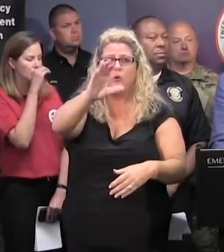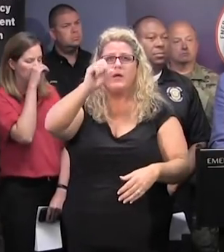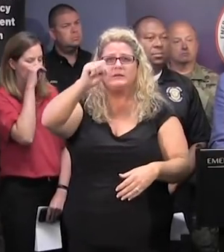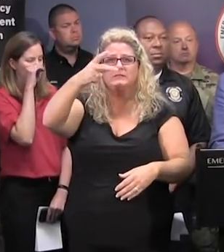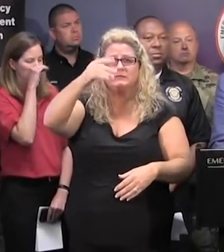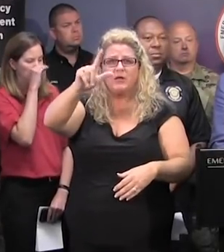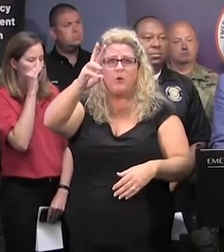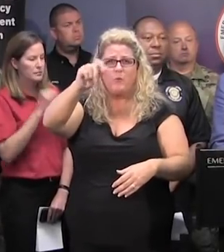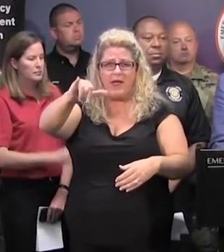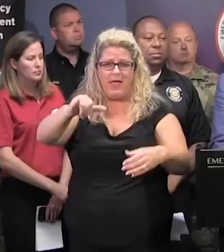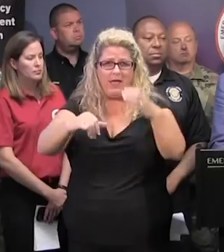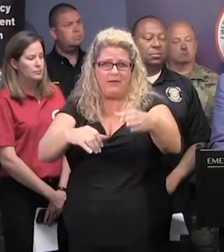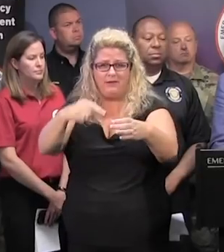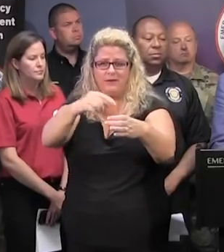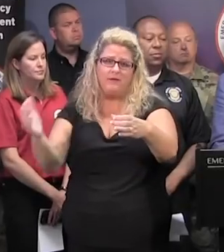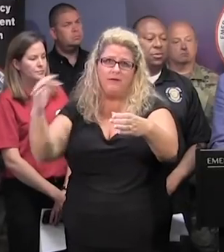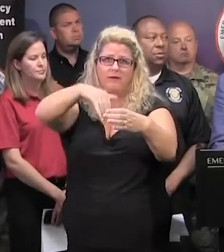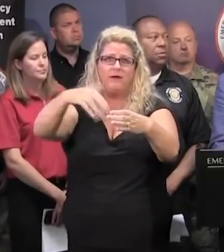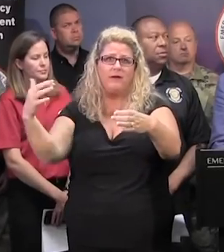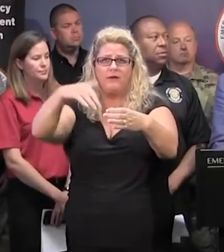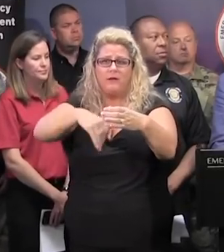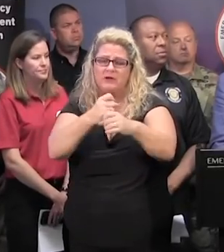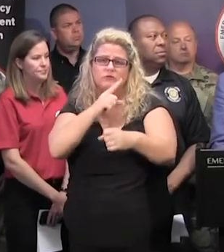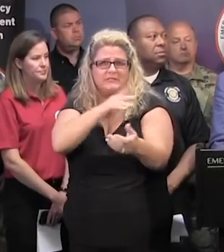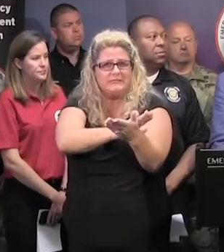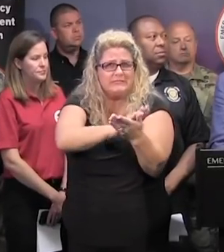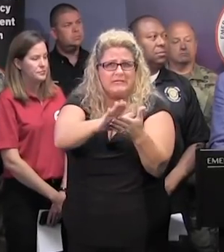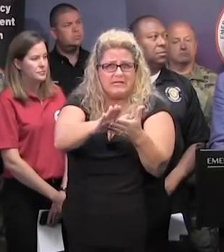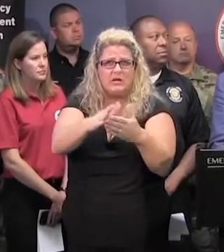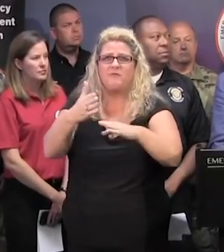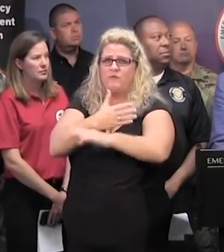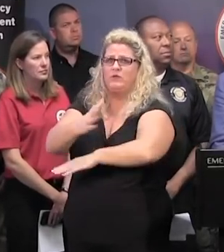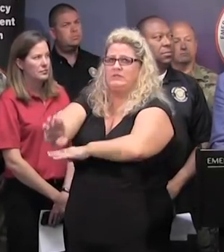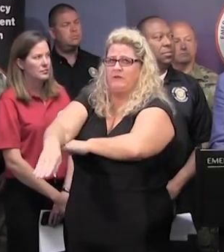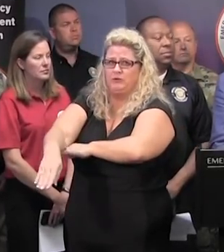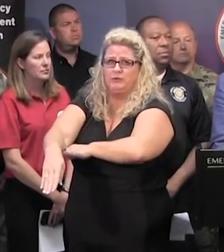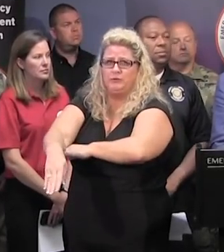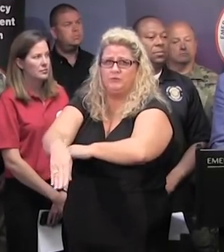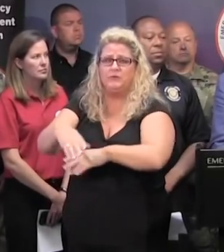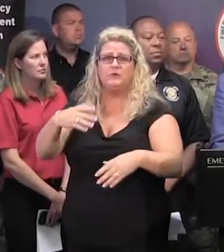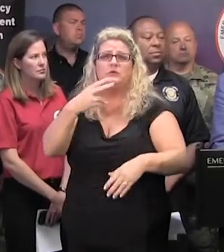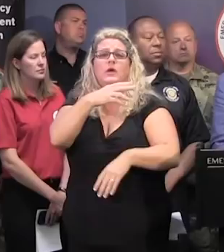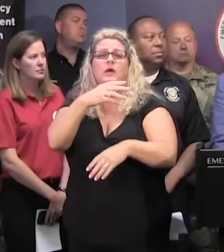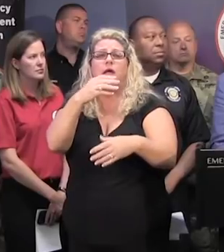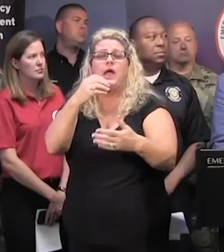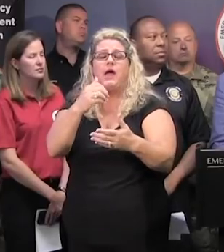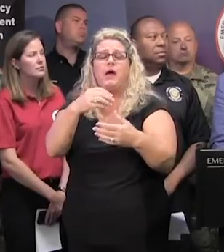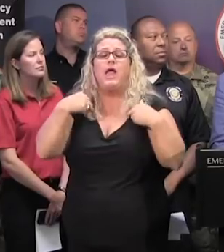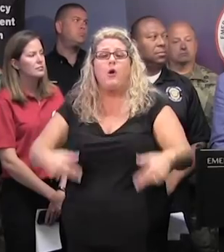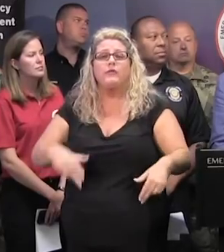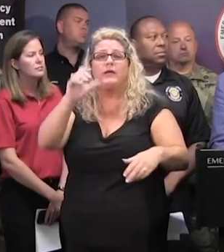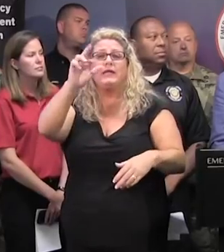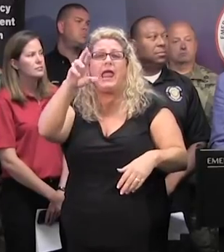spillway and make sure they're clear and operational and free of debris. As it relates to our health care facility evacuations in the